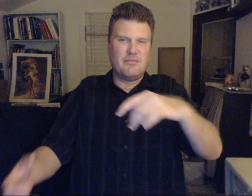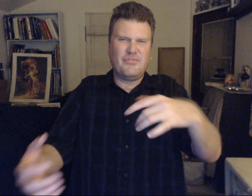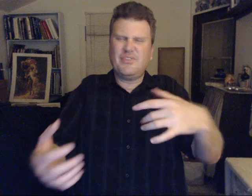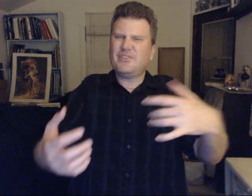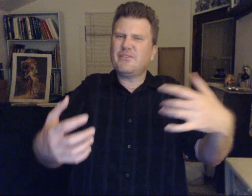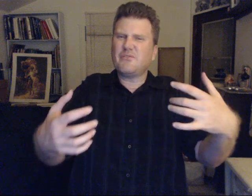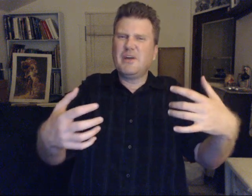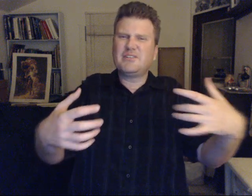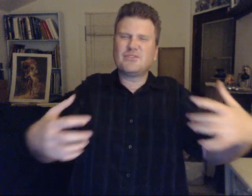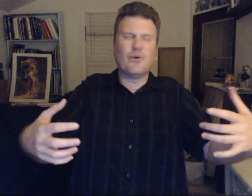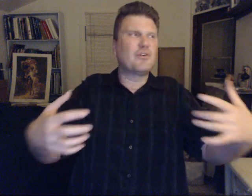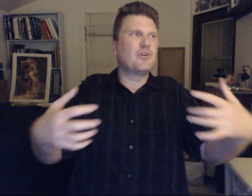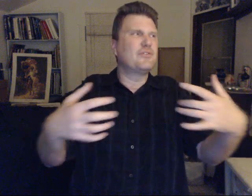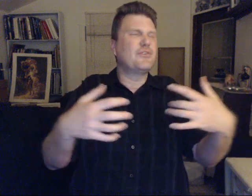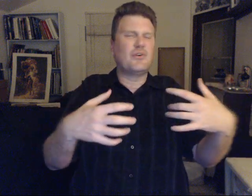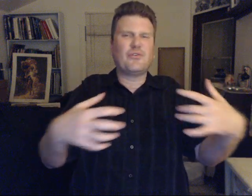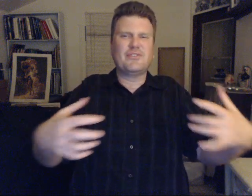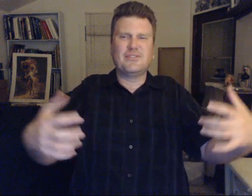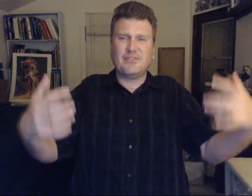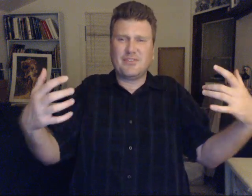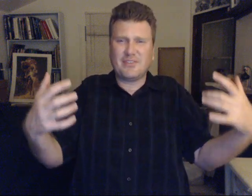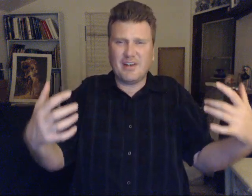This information is only going to increase. your society.